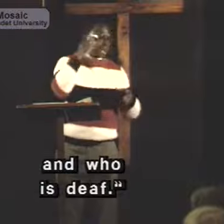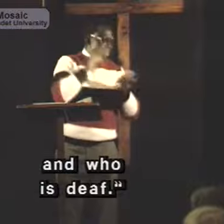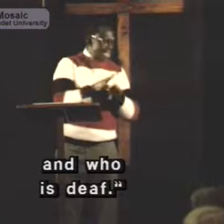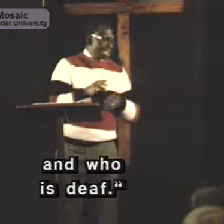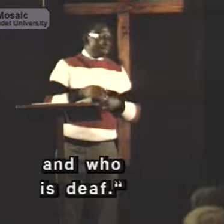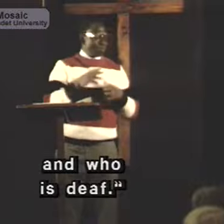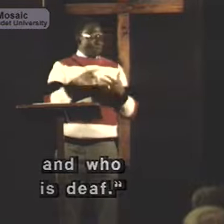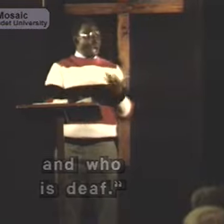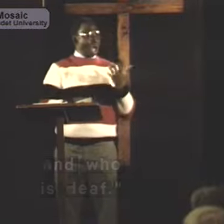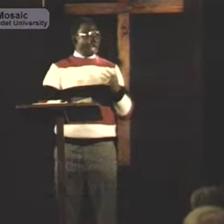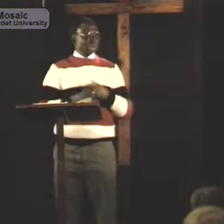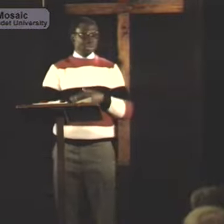who is deaf.